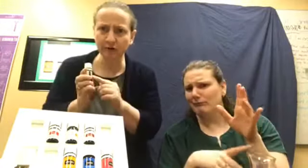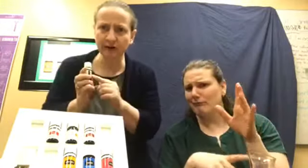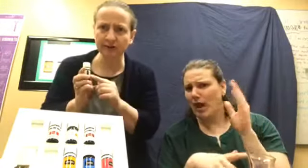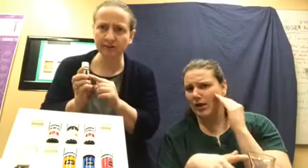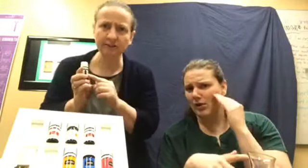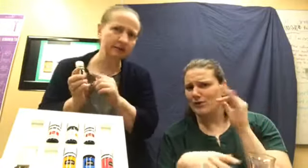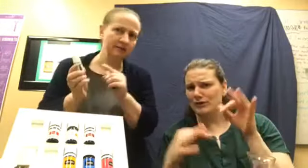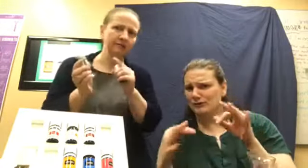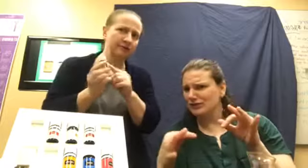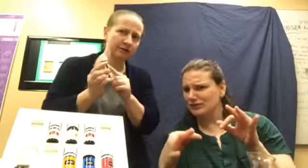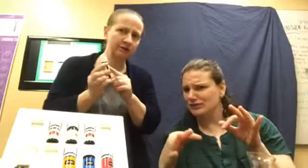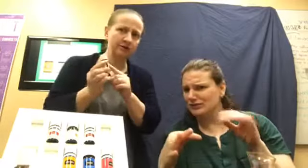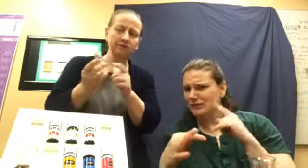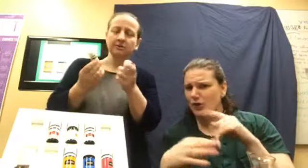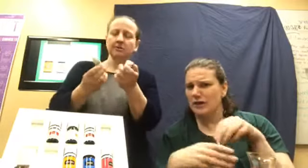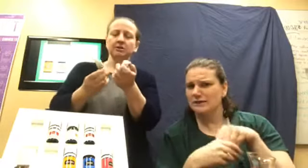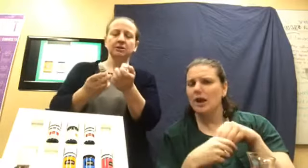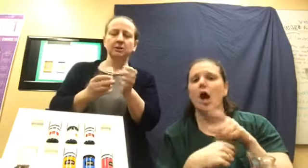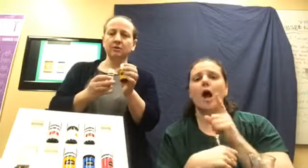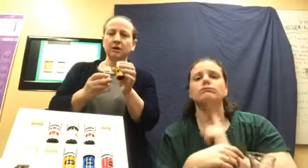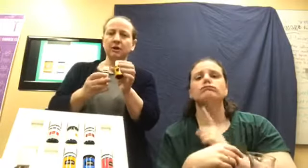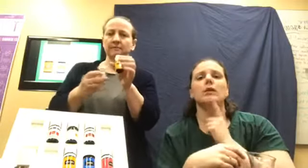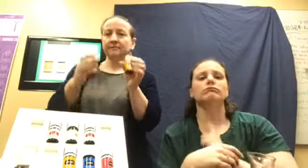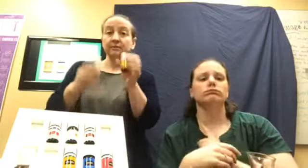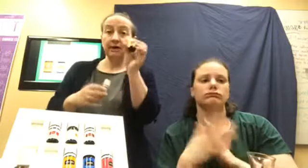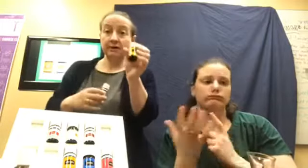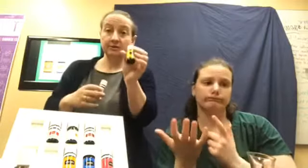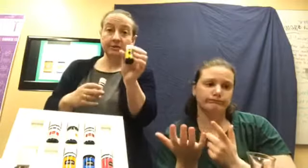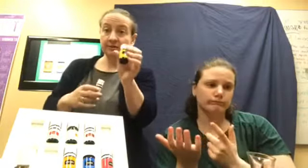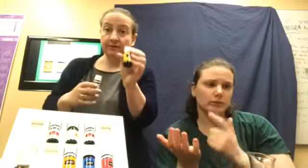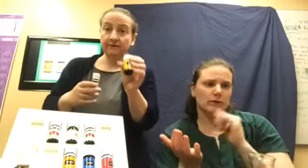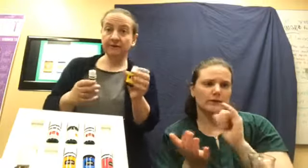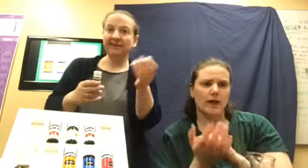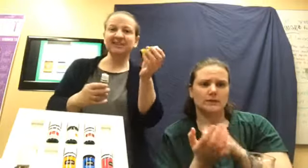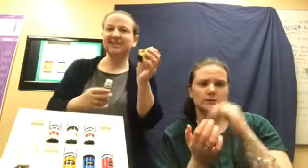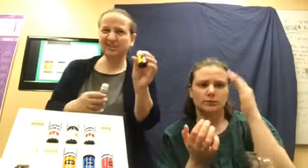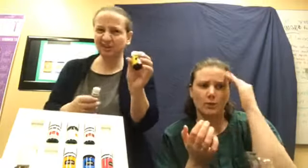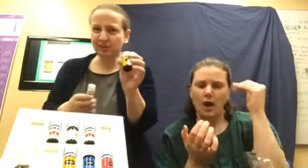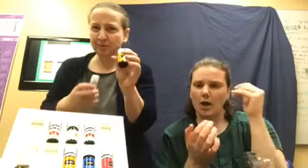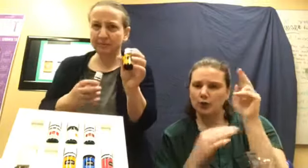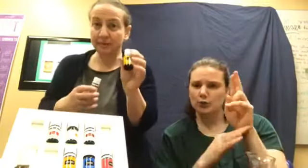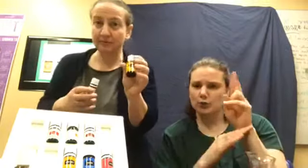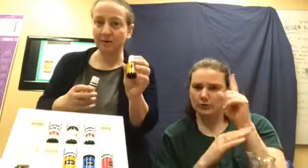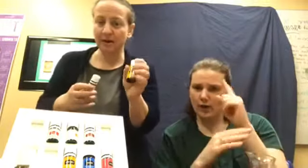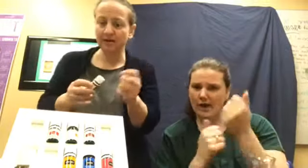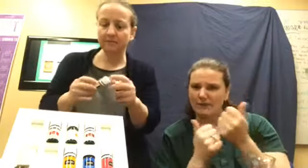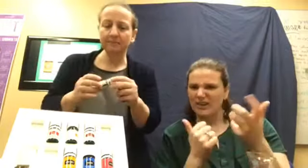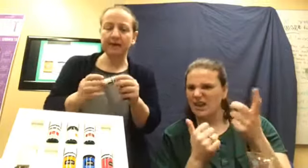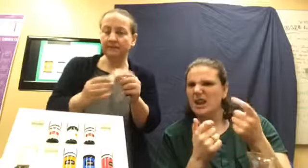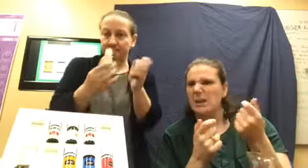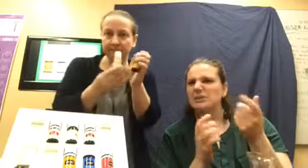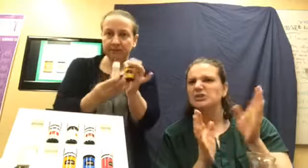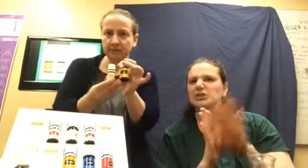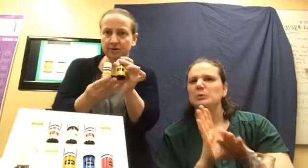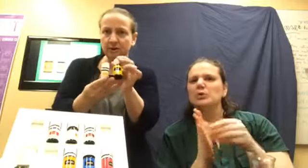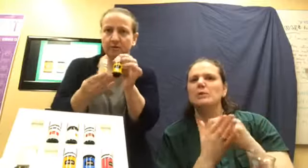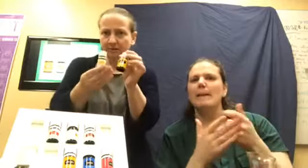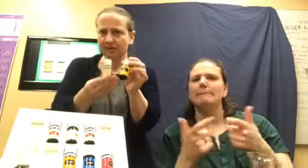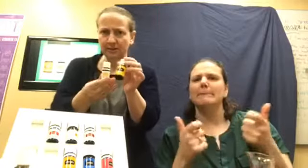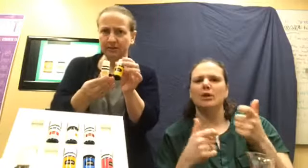directions for internal. So, um, so I use this for everything because it's a little cheaper to buy the bigger bottle, but just so you know, that's the only